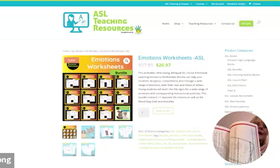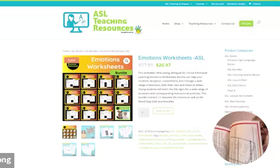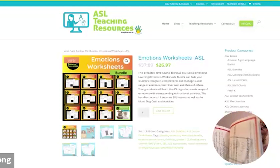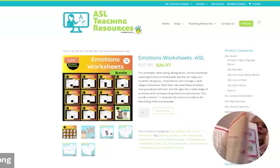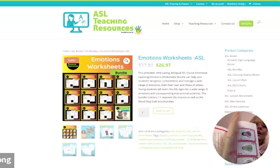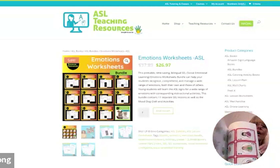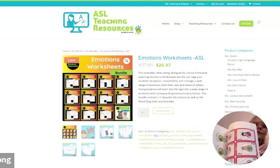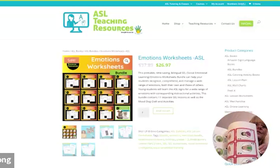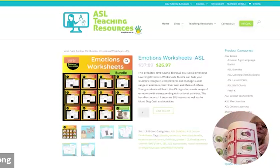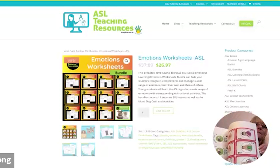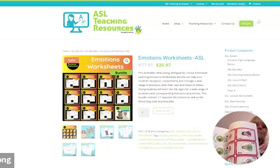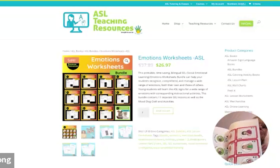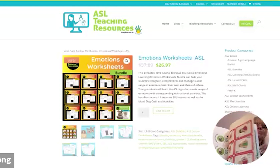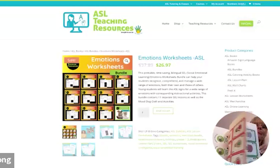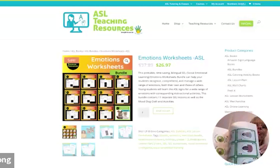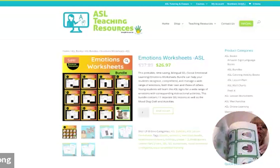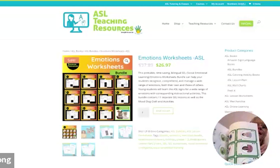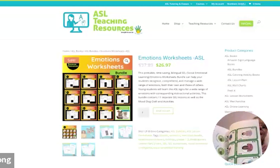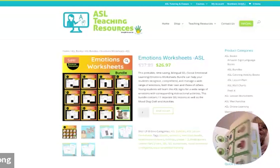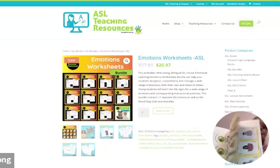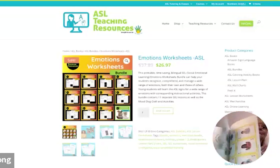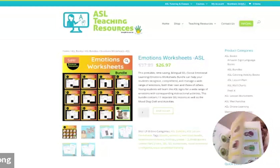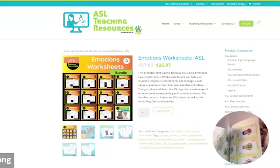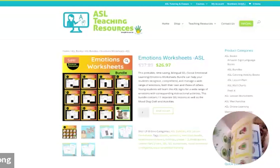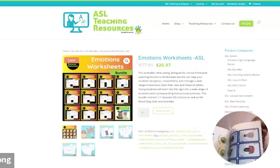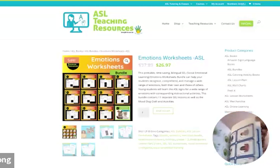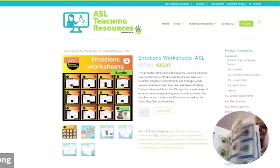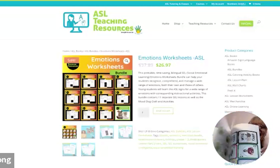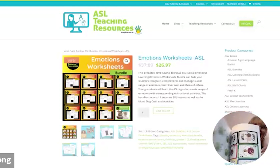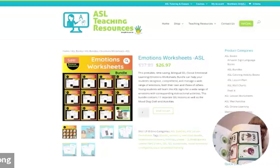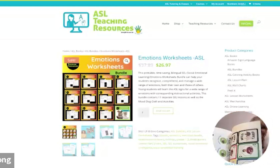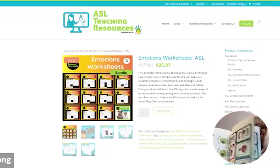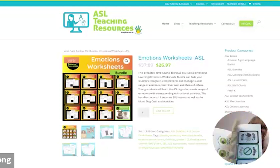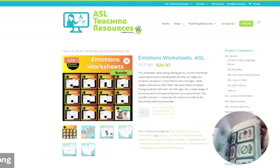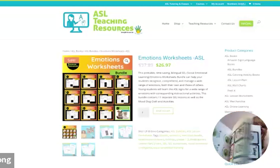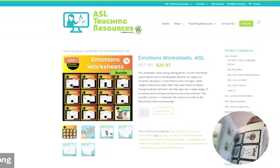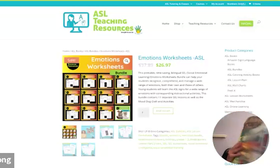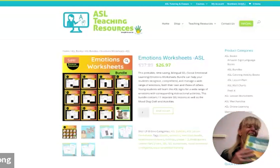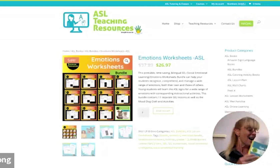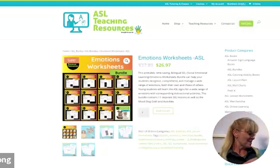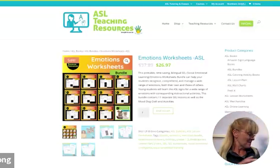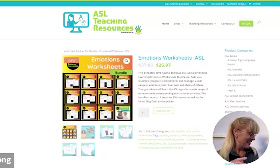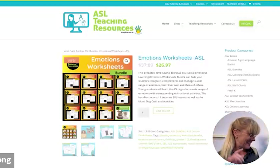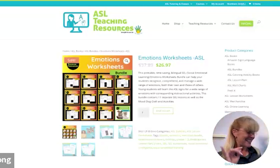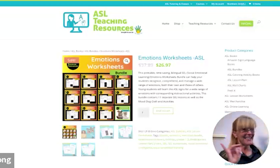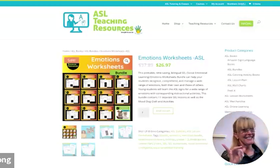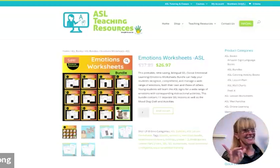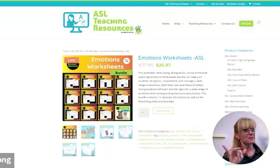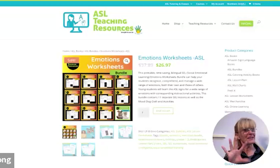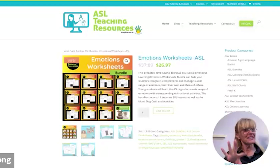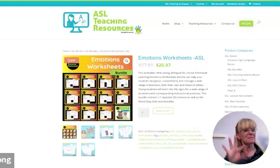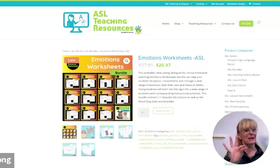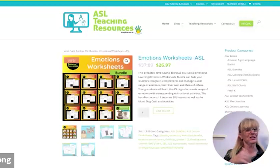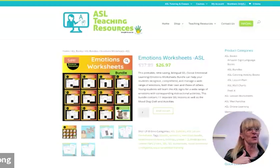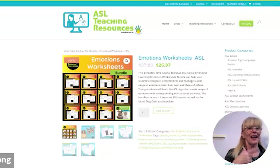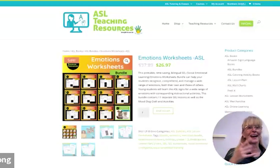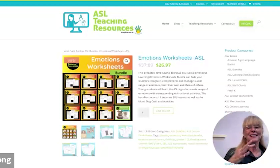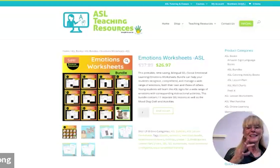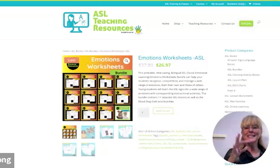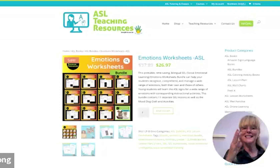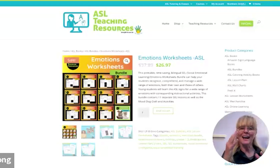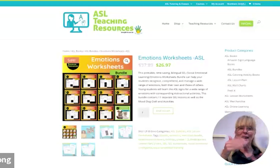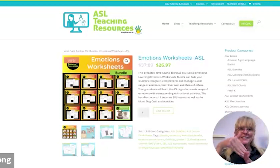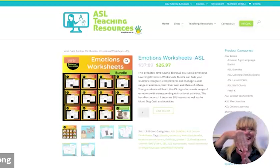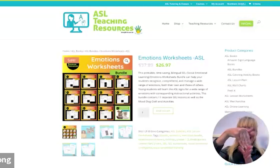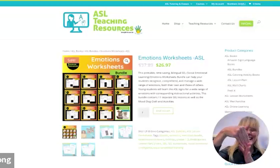and cards yep playing cards um this is really special i